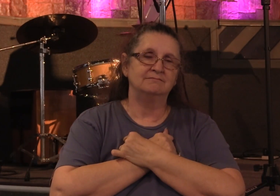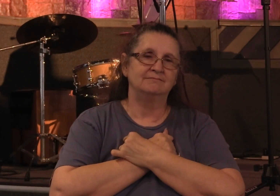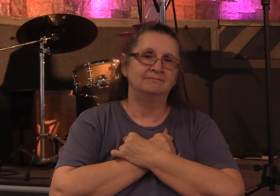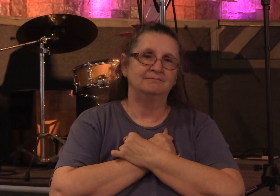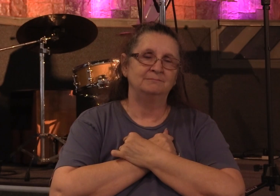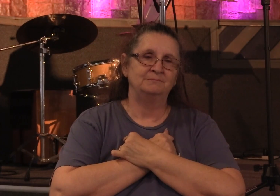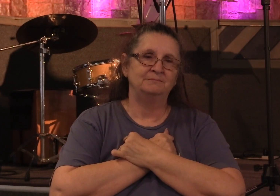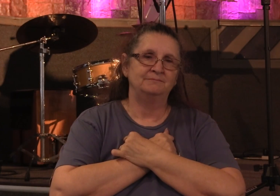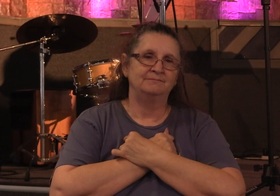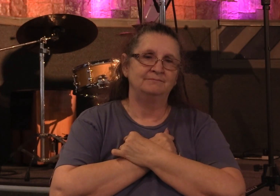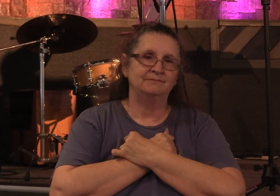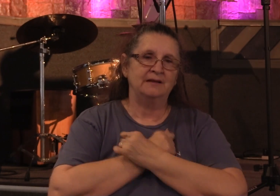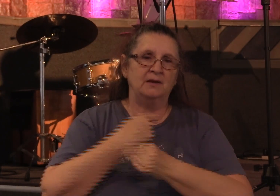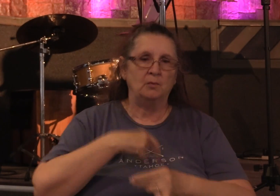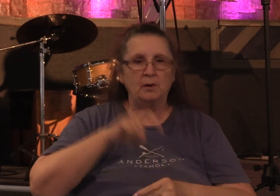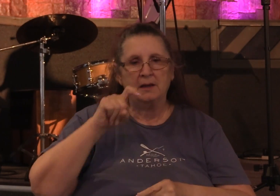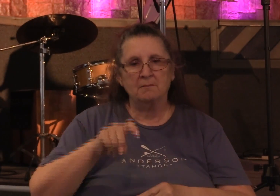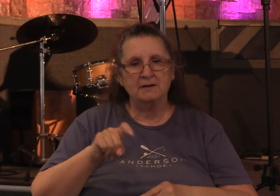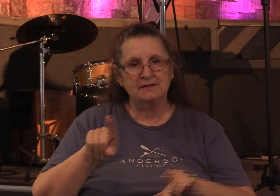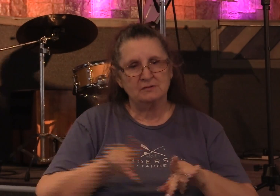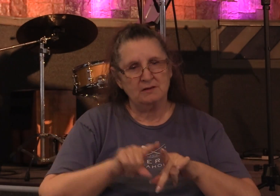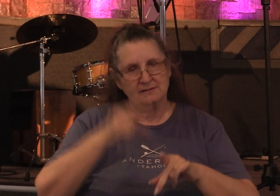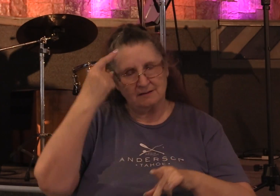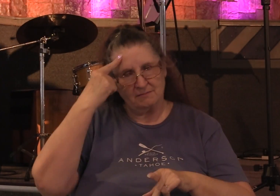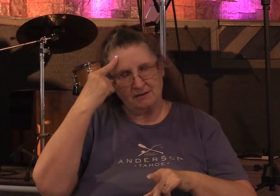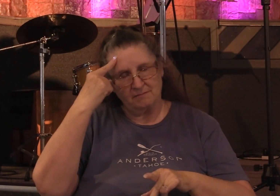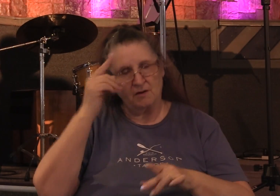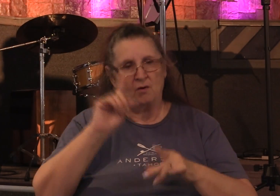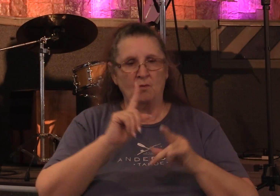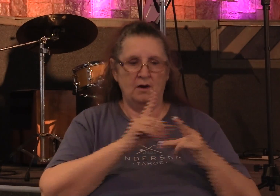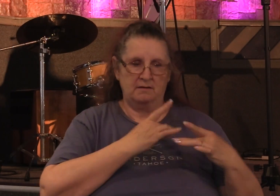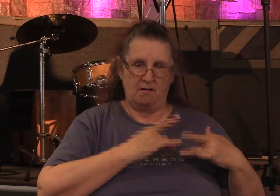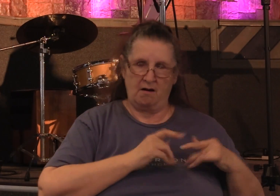And so we must be like-minded of one heart with Christ in our love for each other.